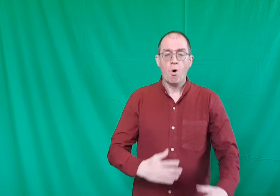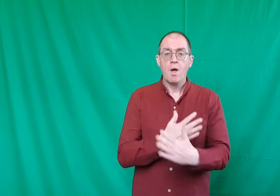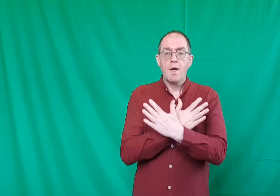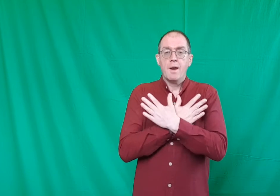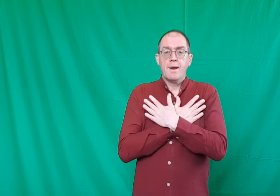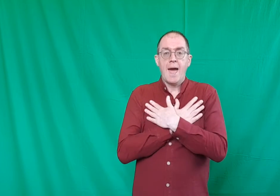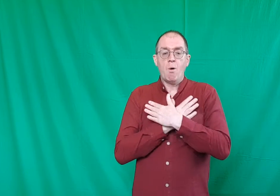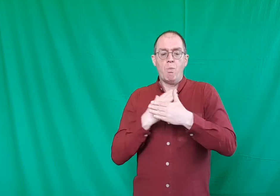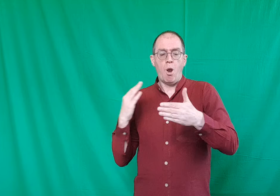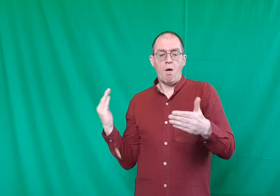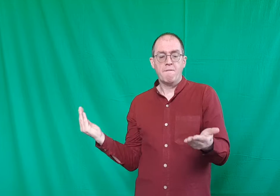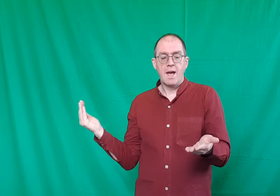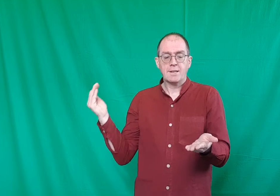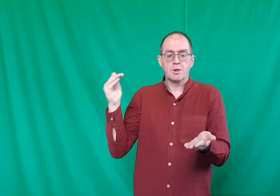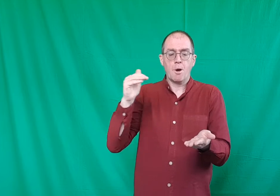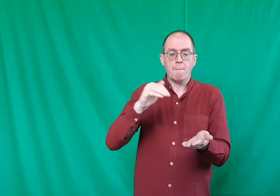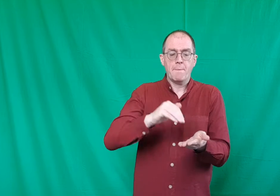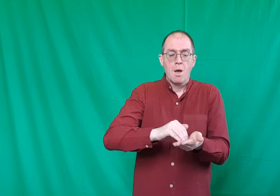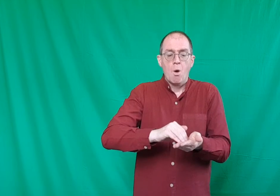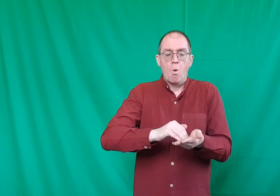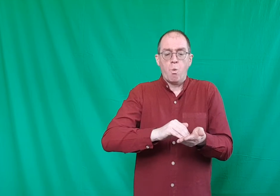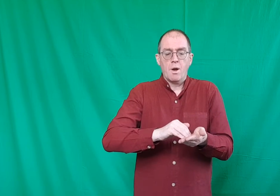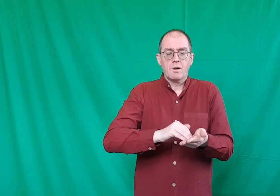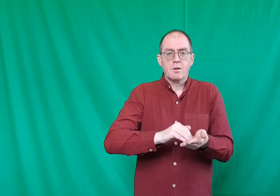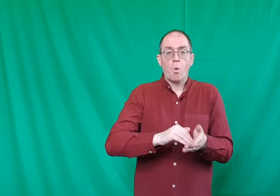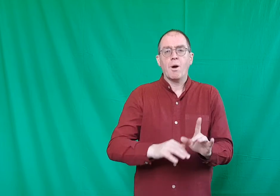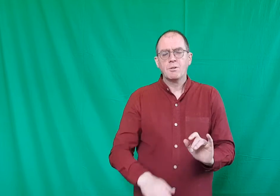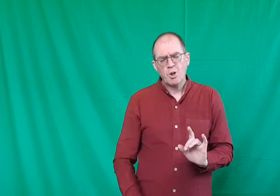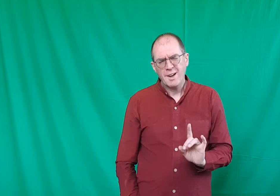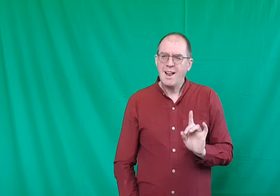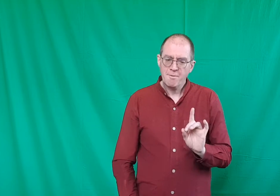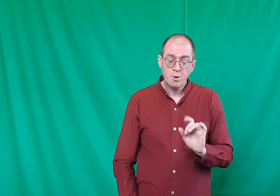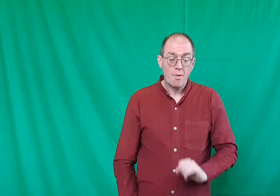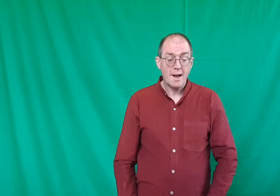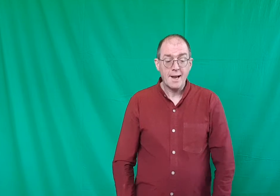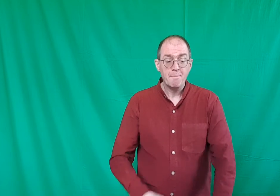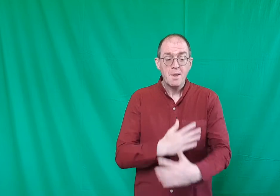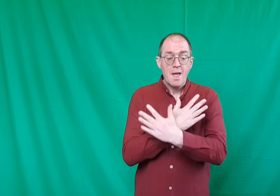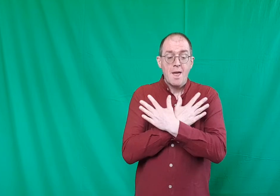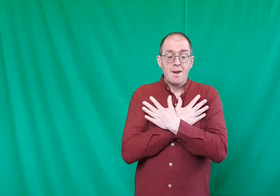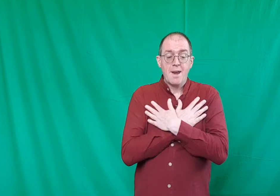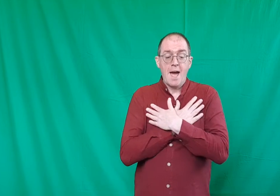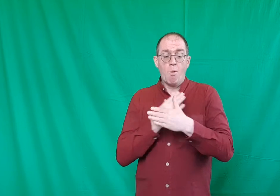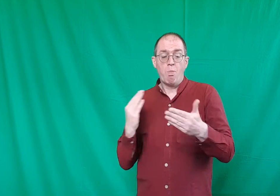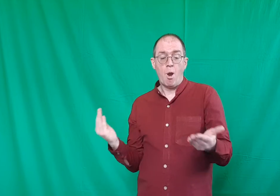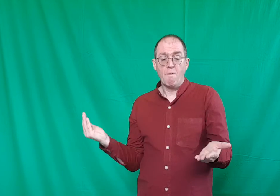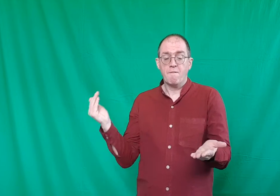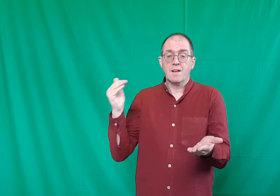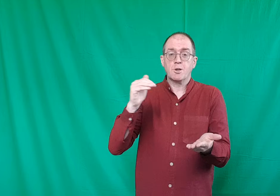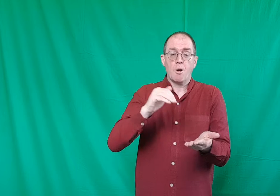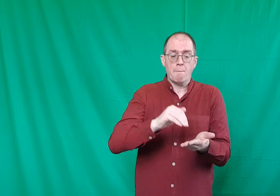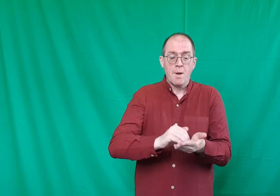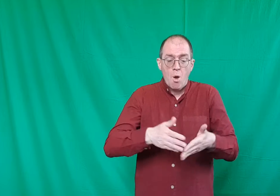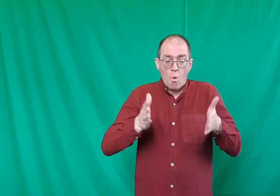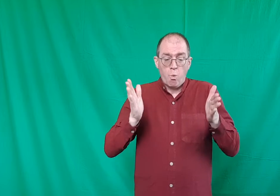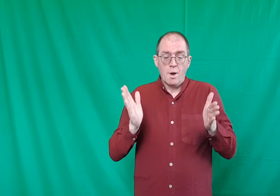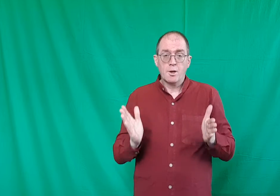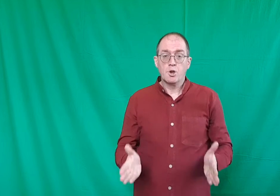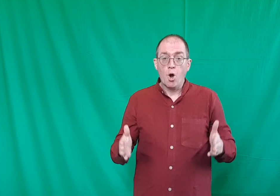Now that love has come, we're going